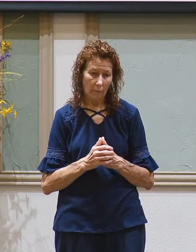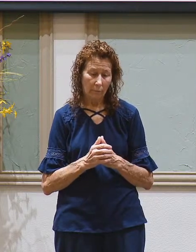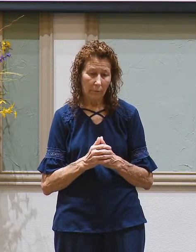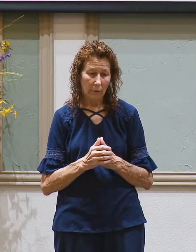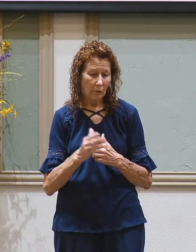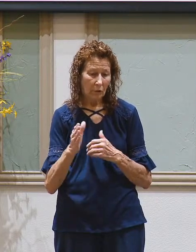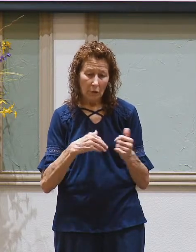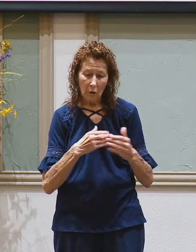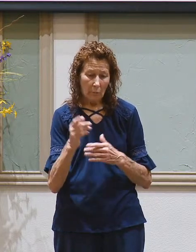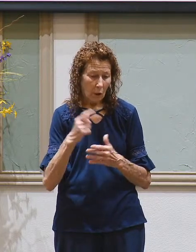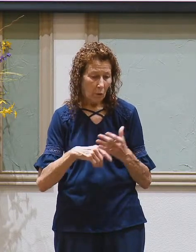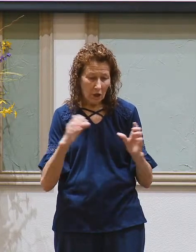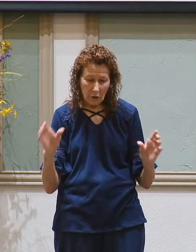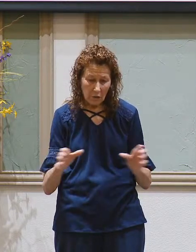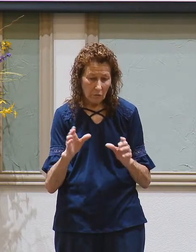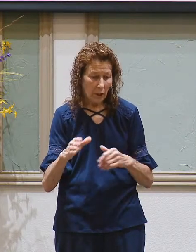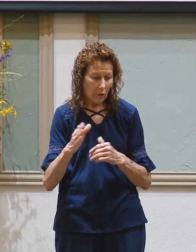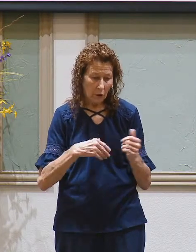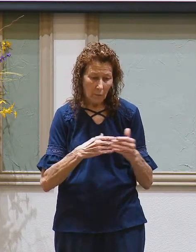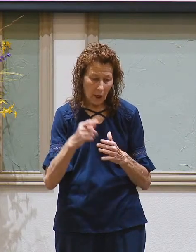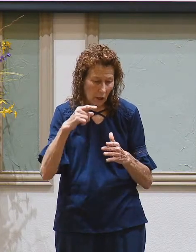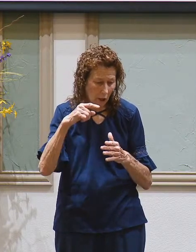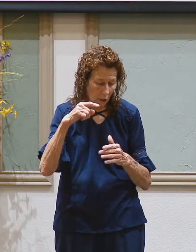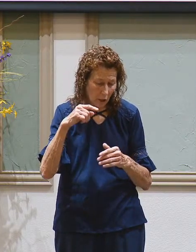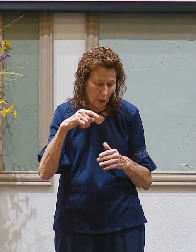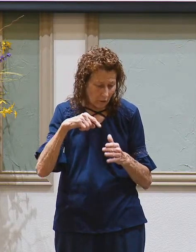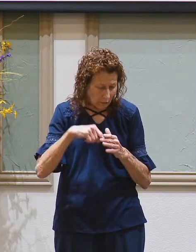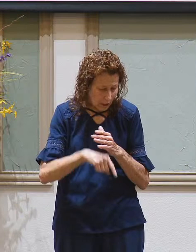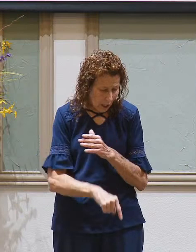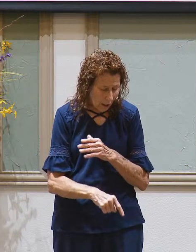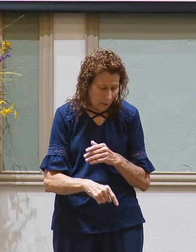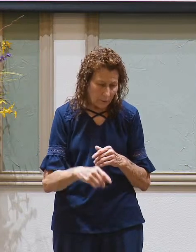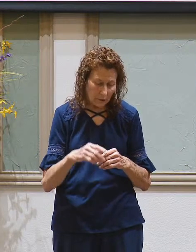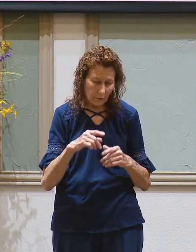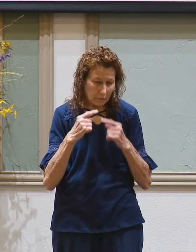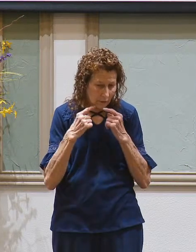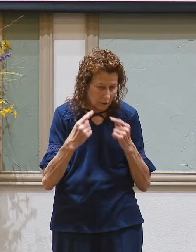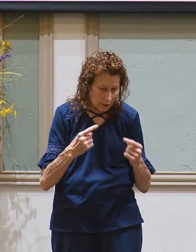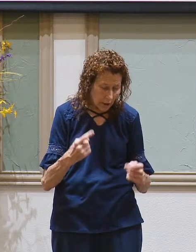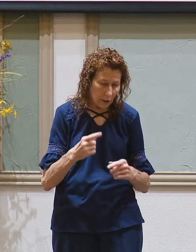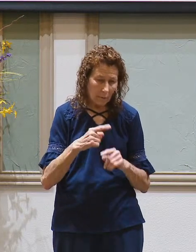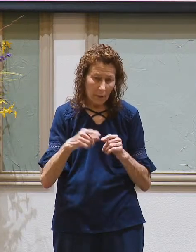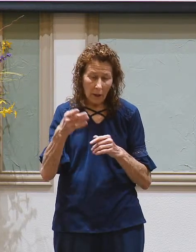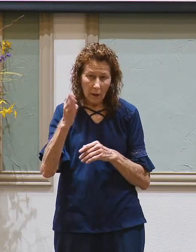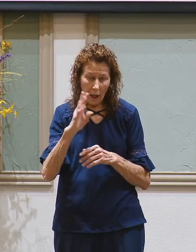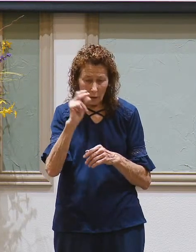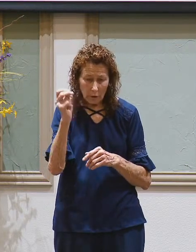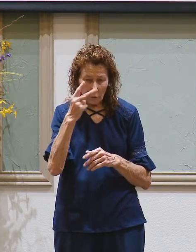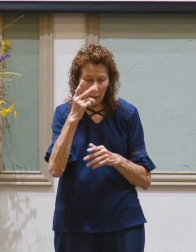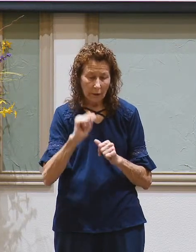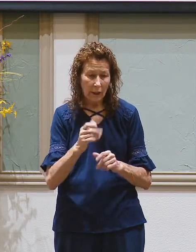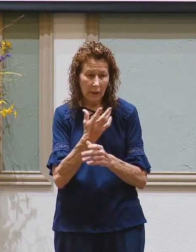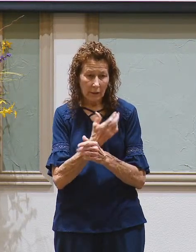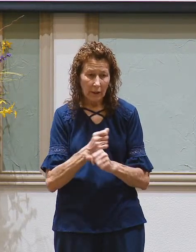no matter what you've done no matter what depths you've sunk to God's grace can save you this morning